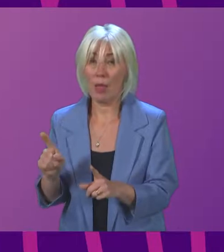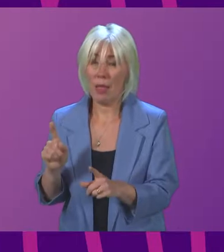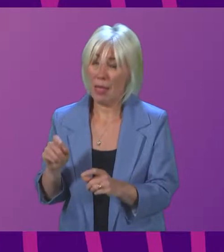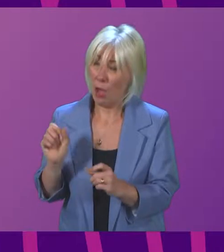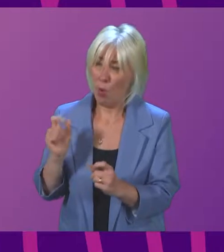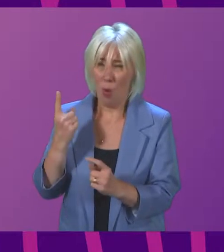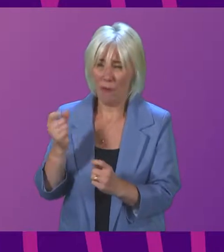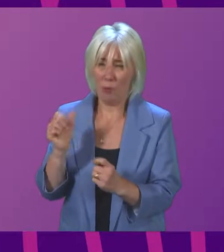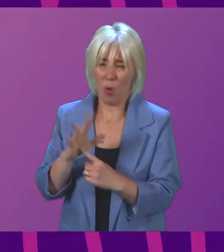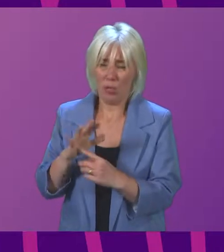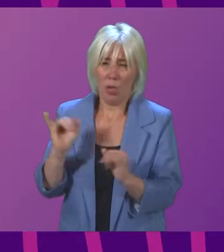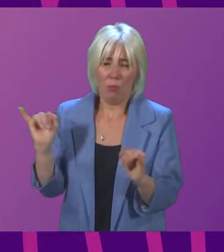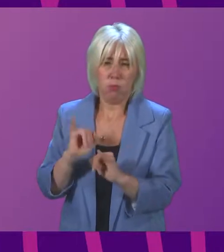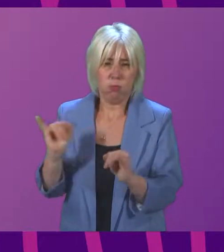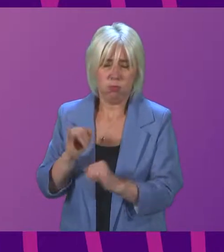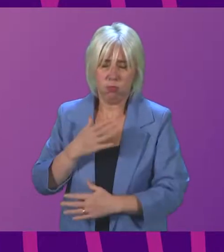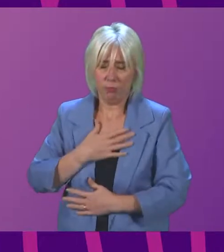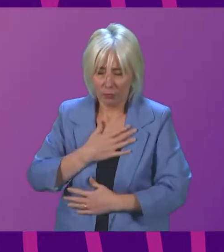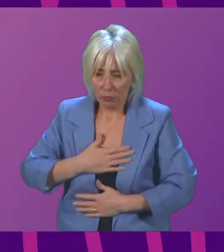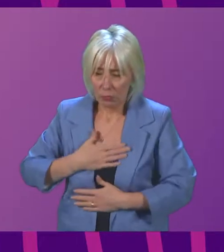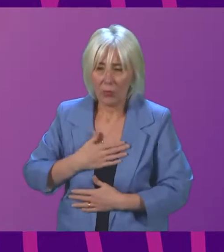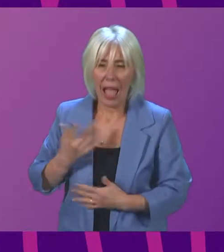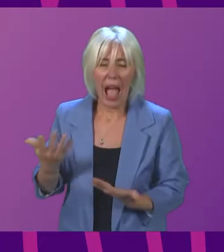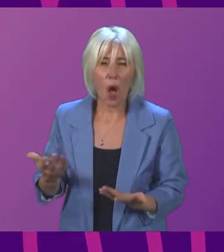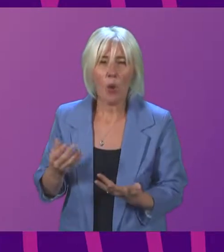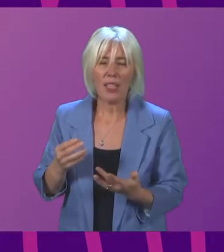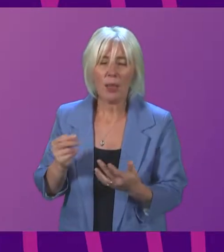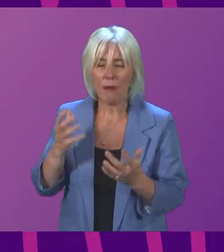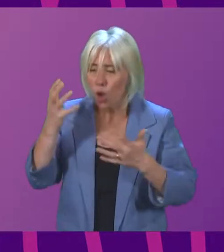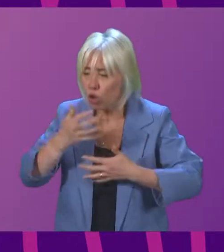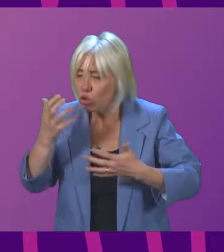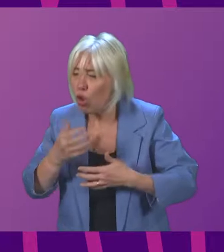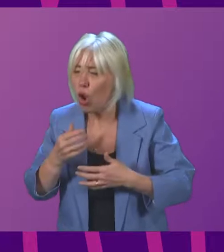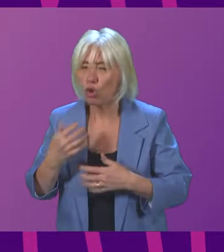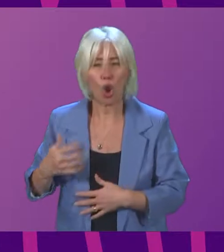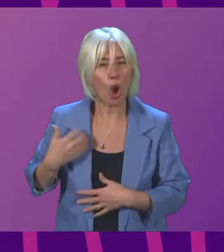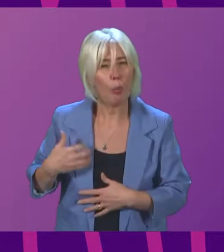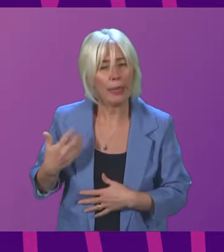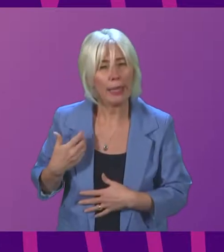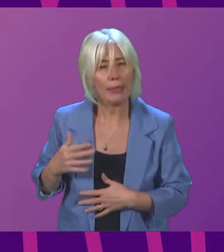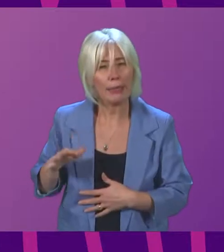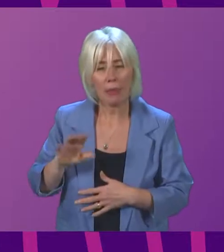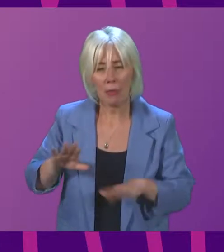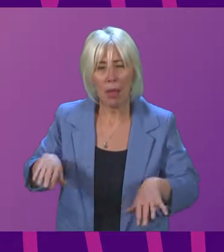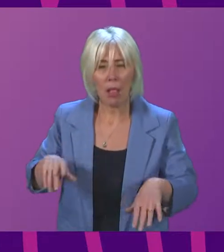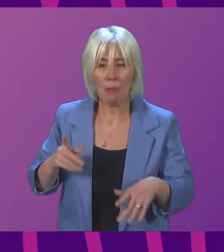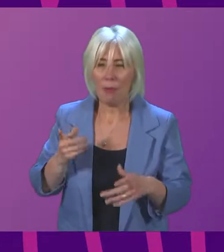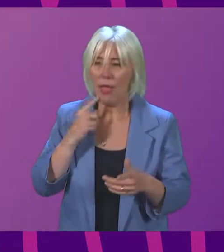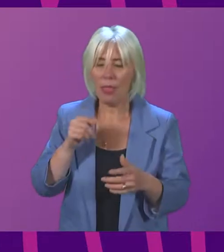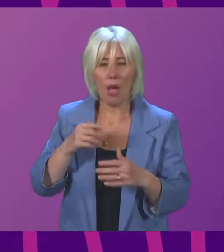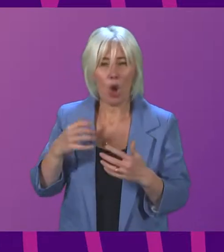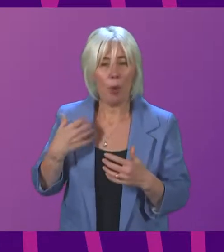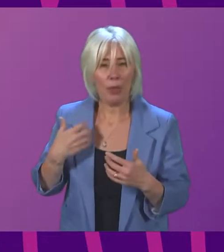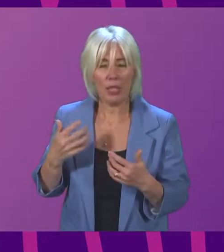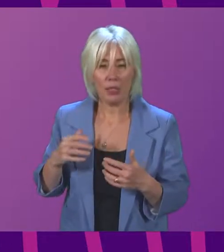most disturbing ones, I thought, was, in some instances, how dismissive of concerns and complaints those involved in that department were when